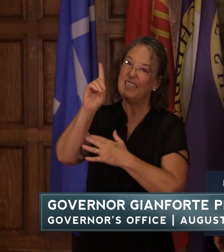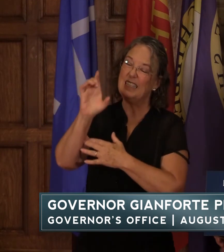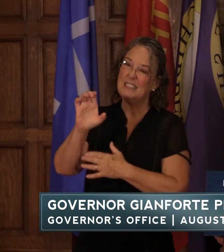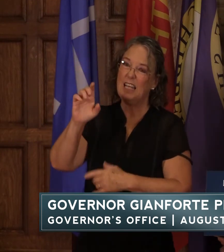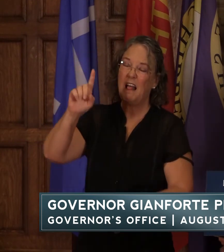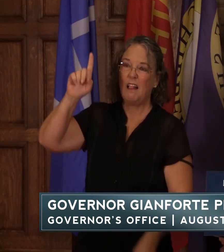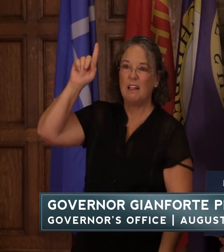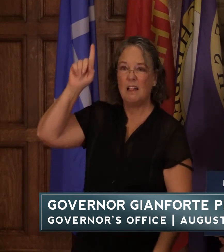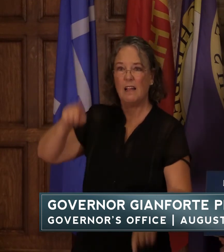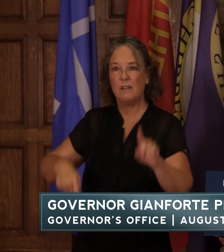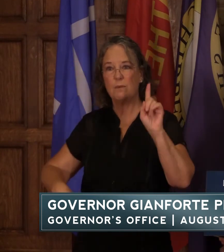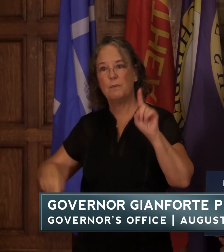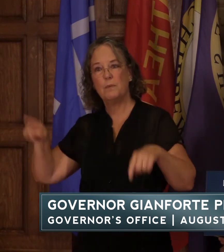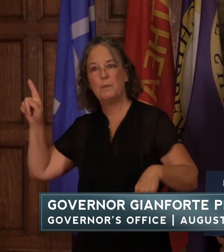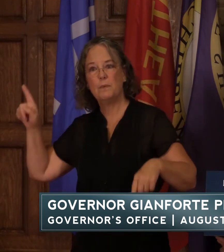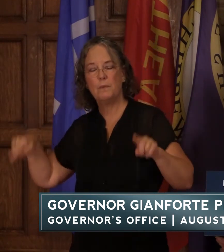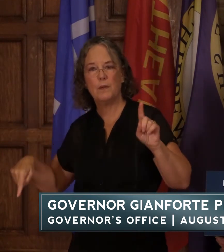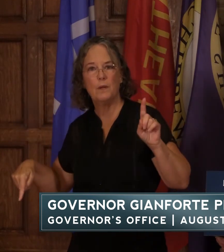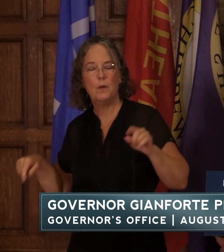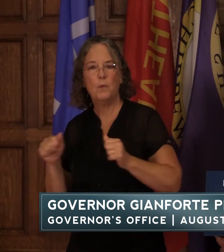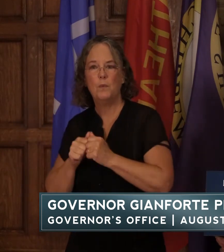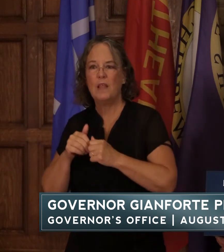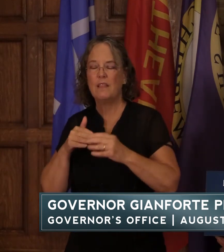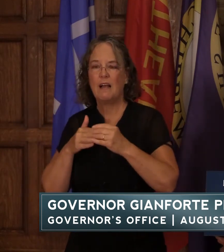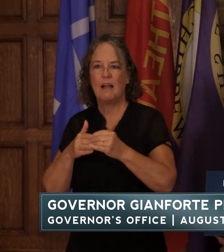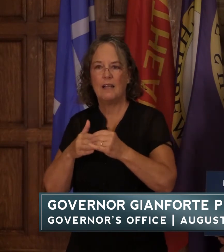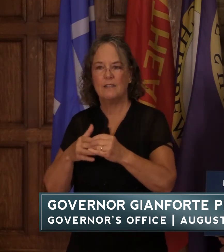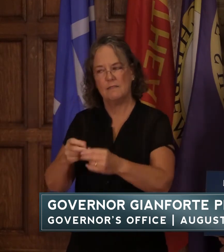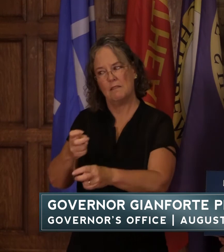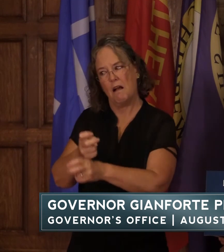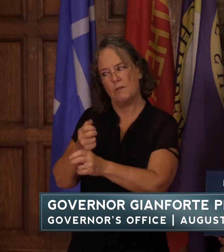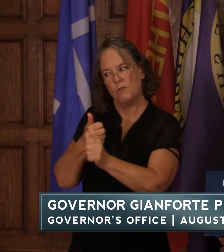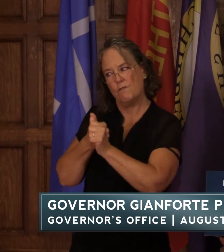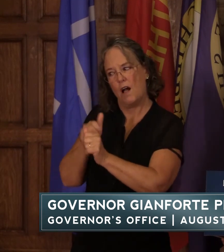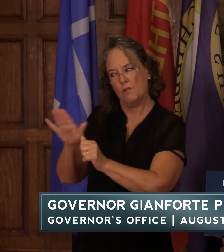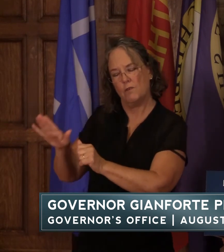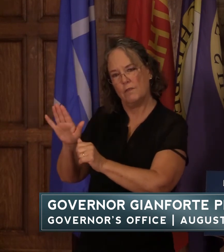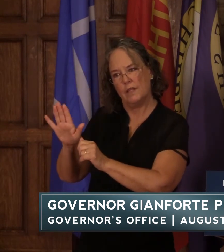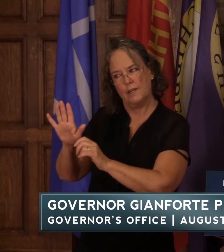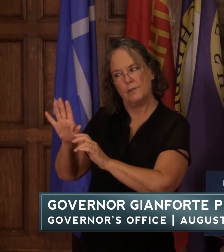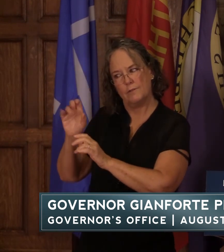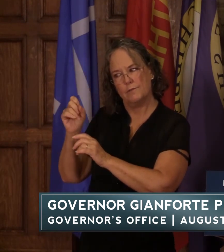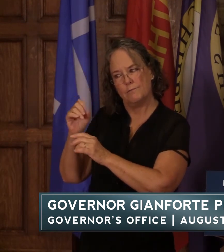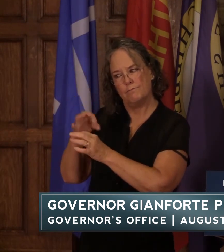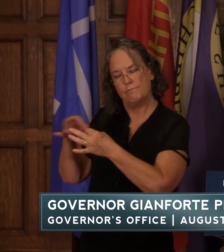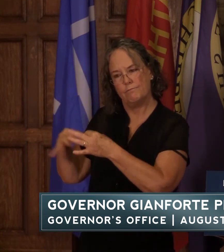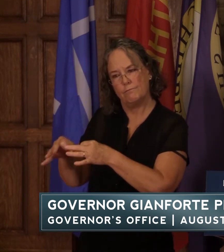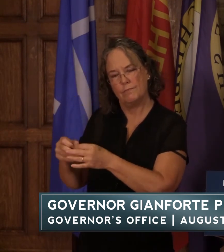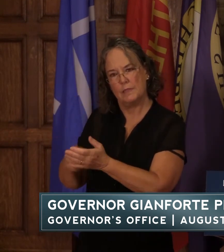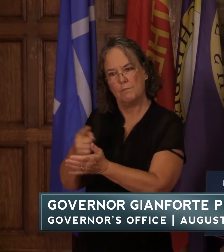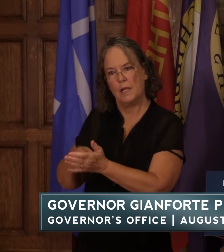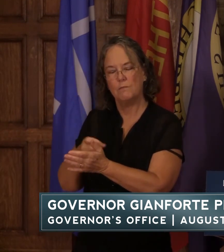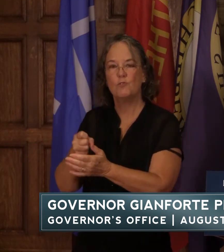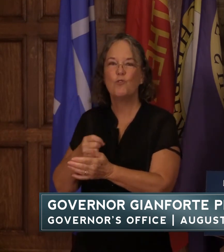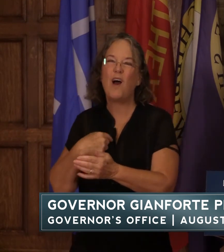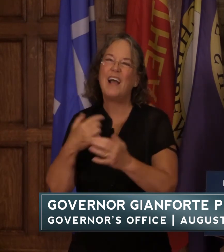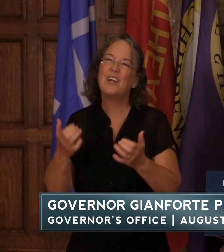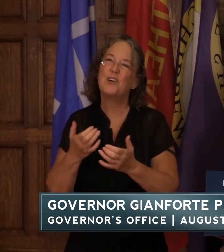in the guidance and it's very difficult to follow their logic at times that's why i encourage school boards to talk to the parents